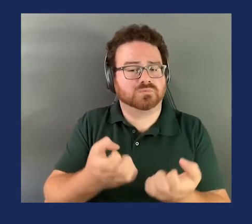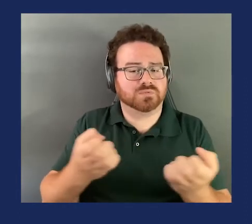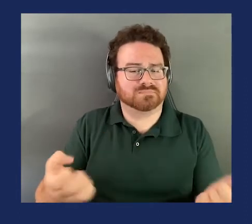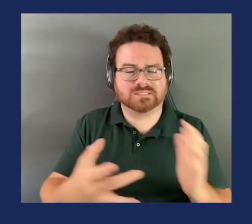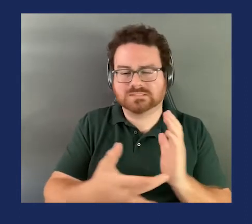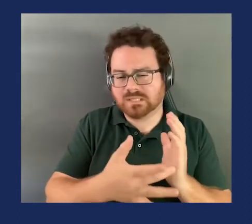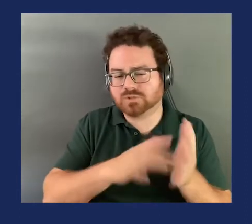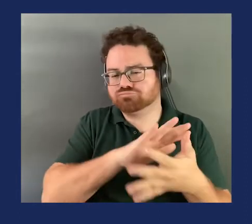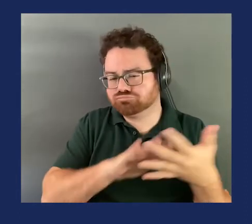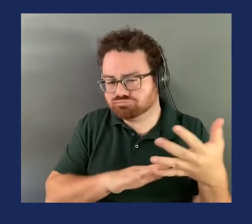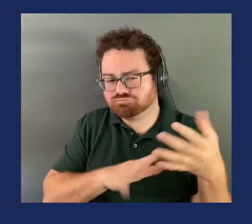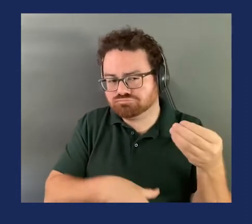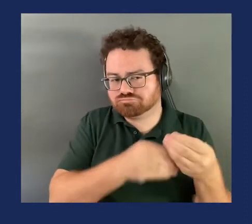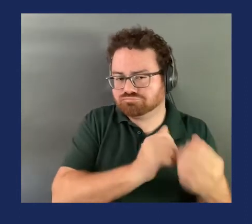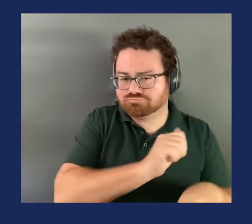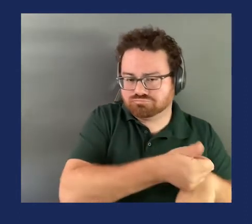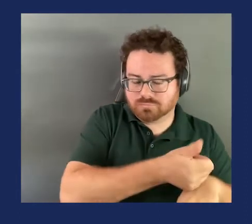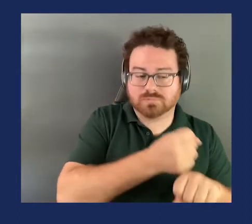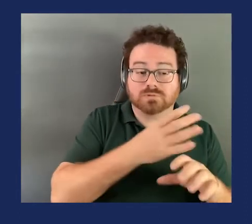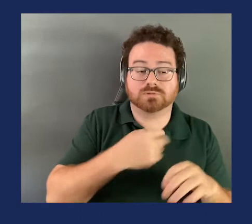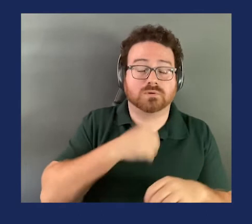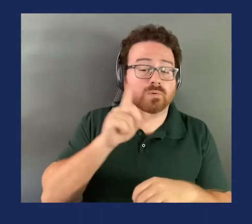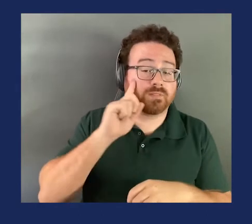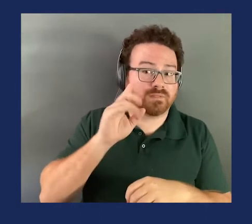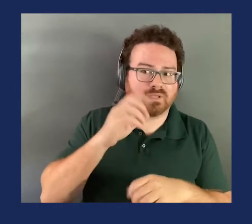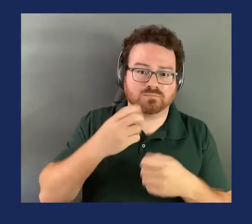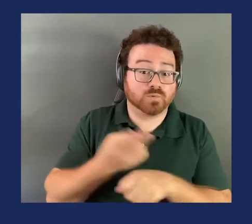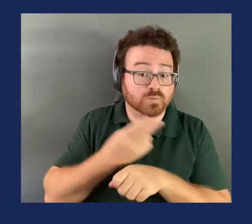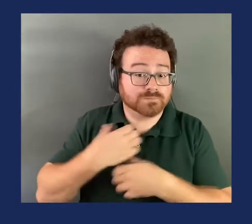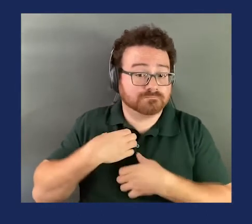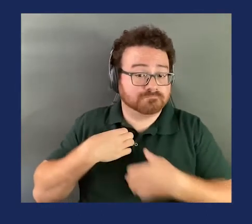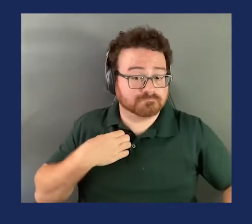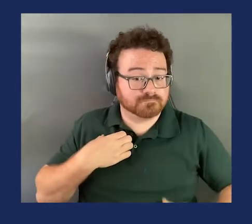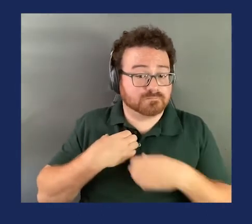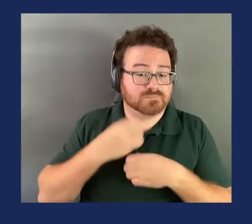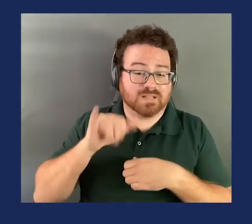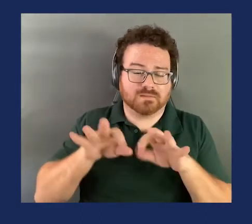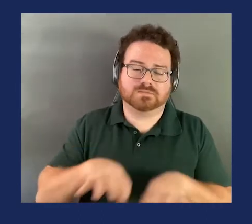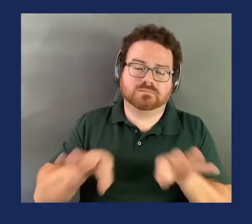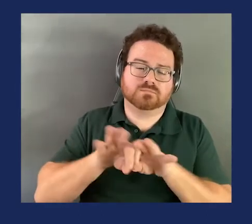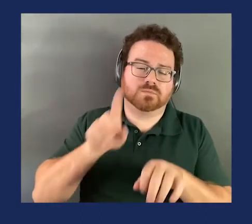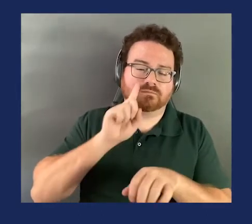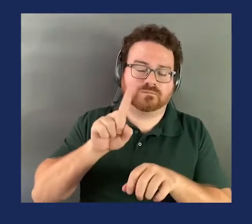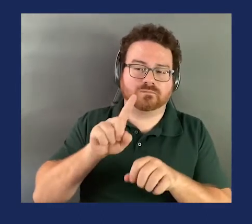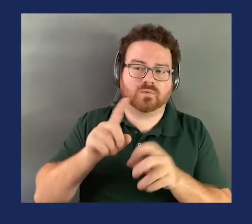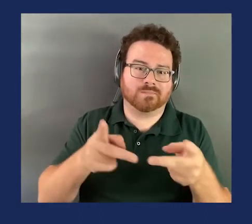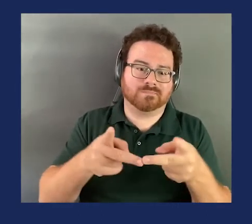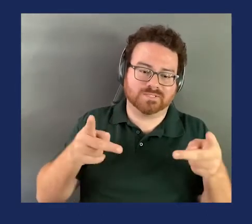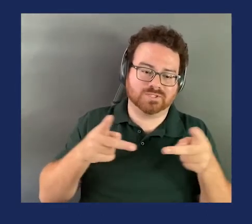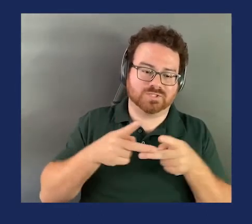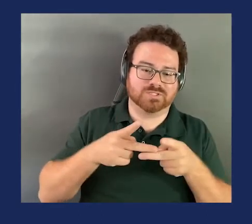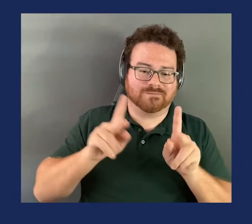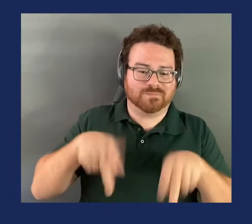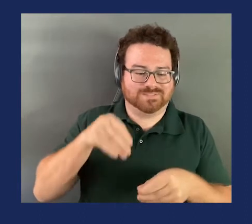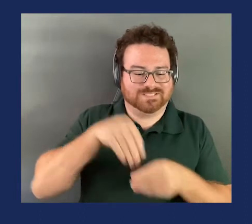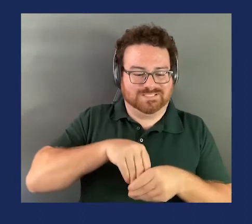the presence or use of a seatbelt is relevant to the positioning of a vehicle occupant and that may